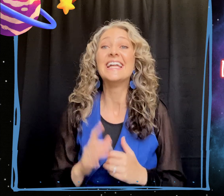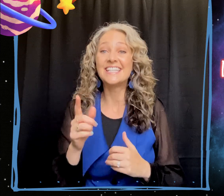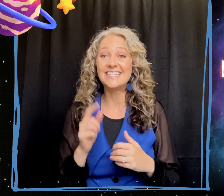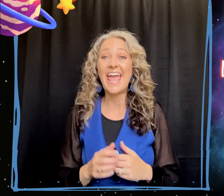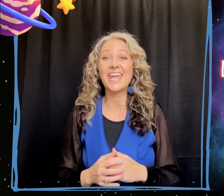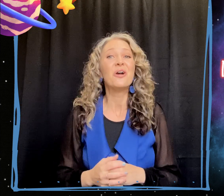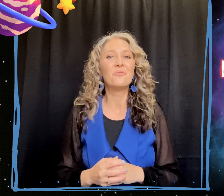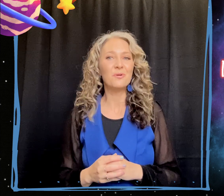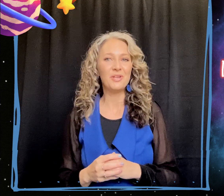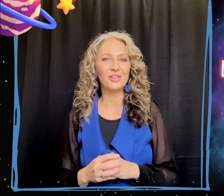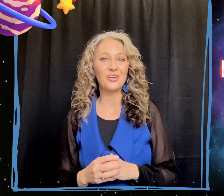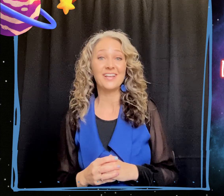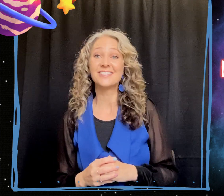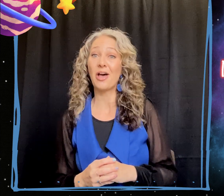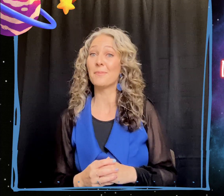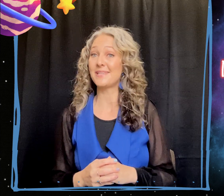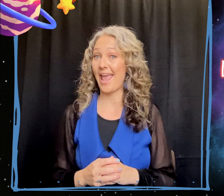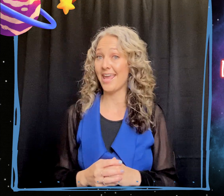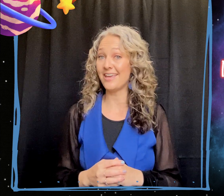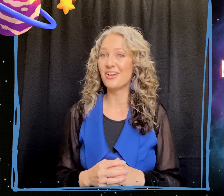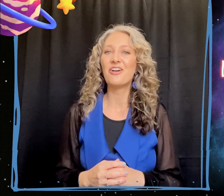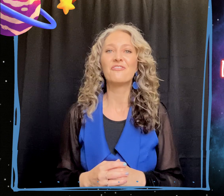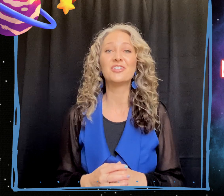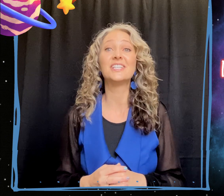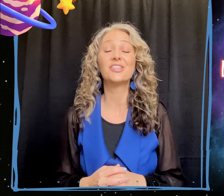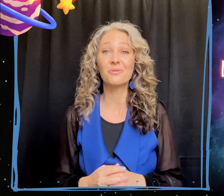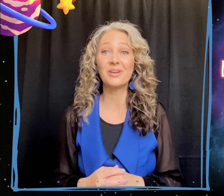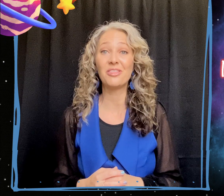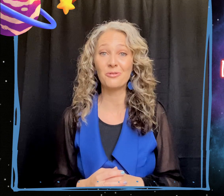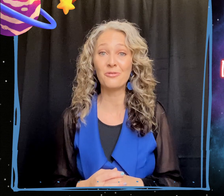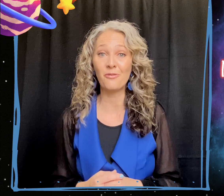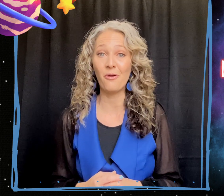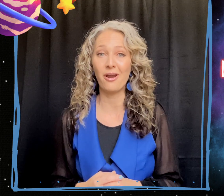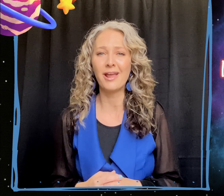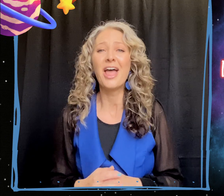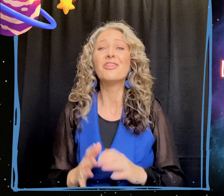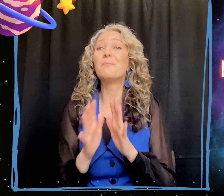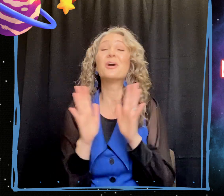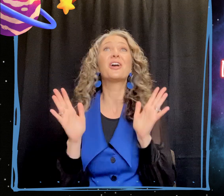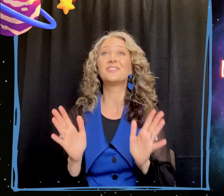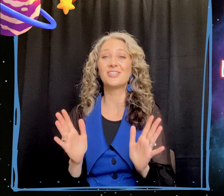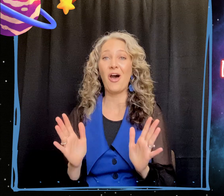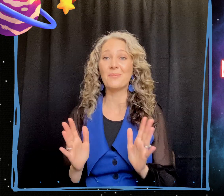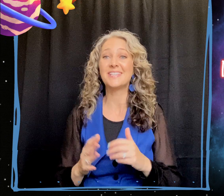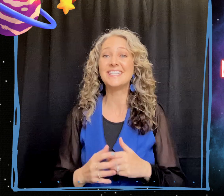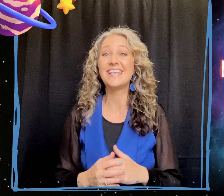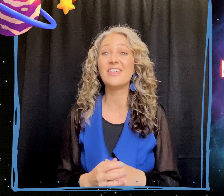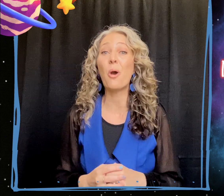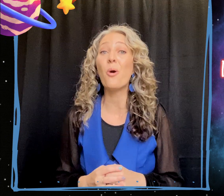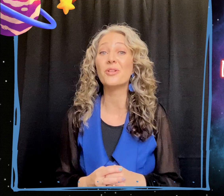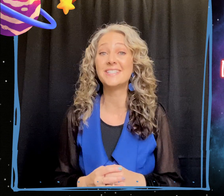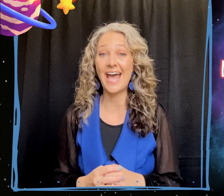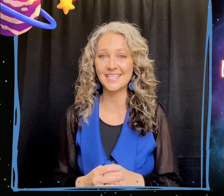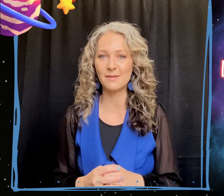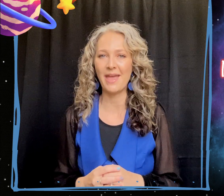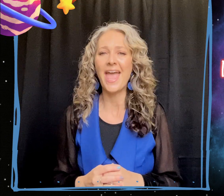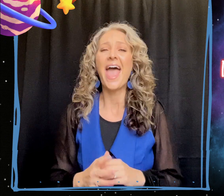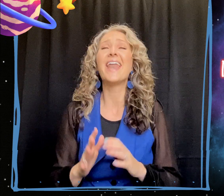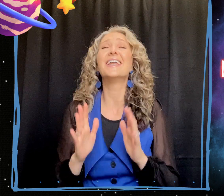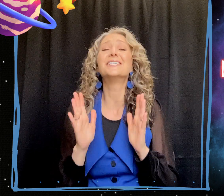Today we'll be learning Psalms 8 verses 3 through 4. The book of Psalms is in the Old Testament and it is